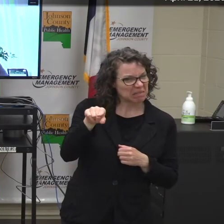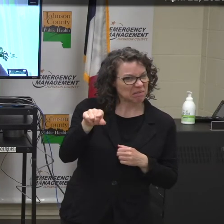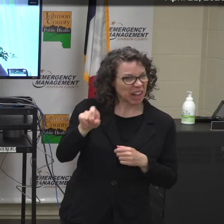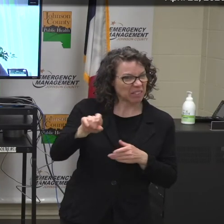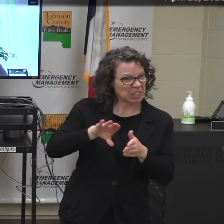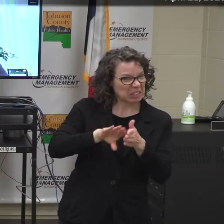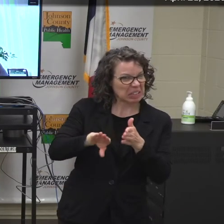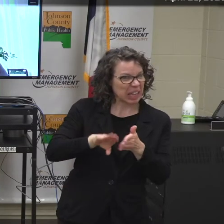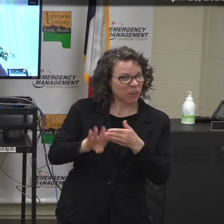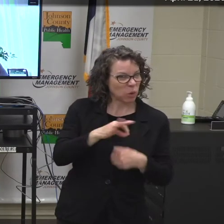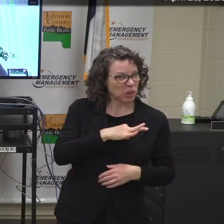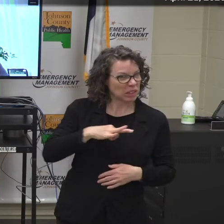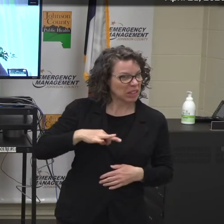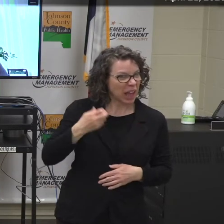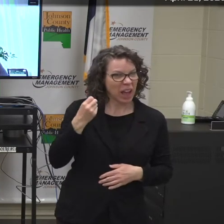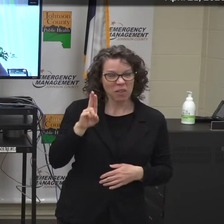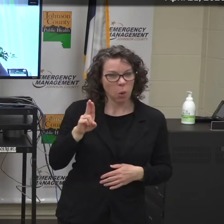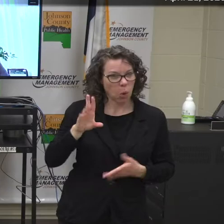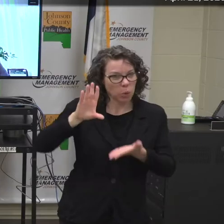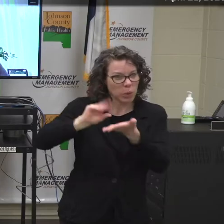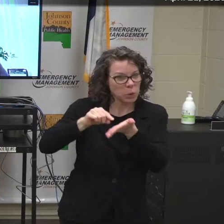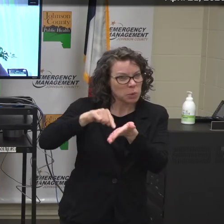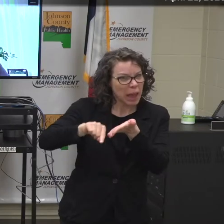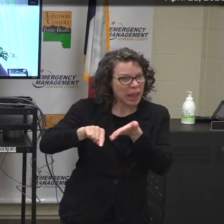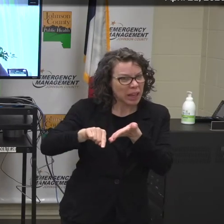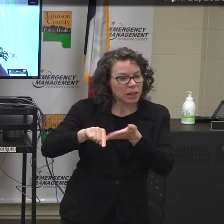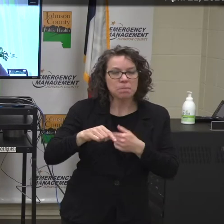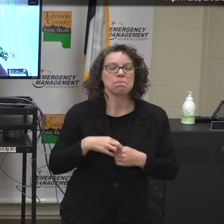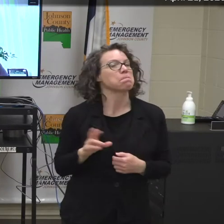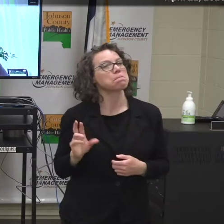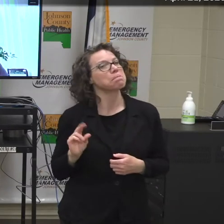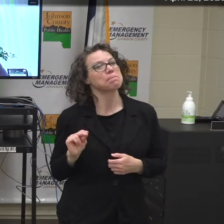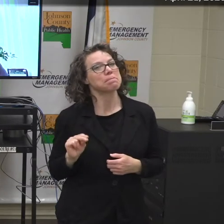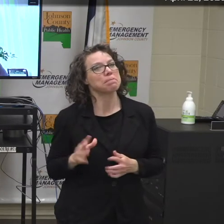UnityPoint has done? We have not at this time, no.